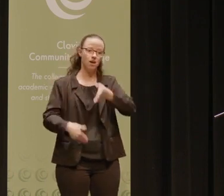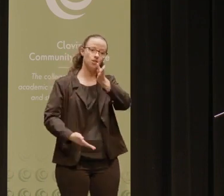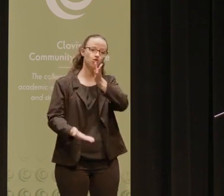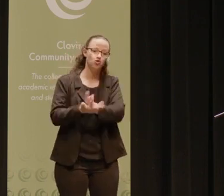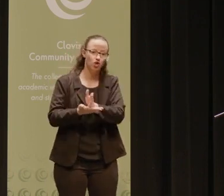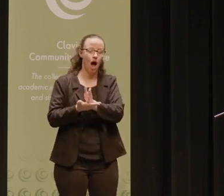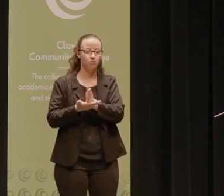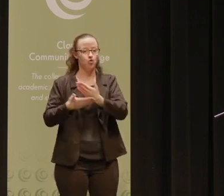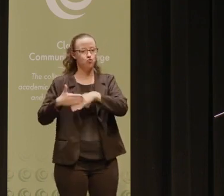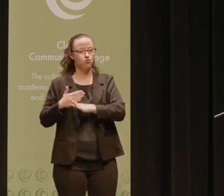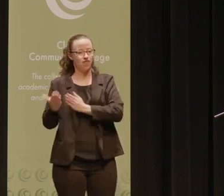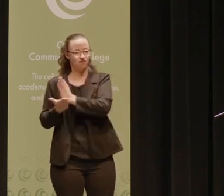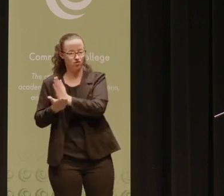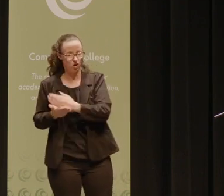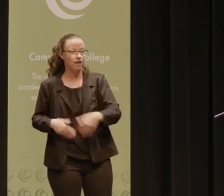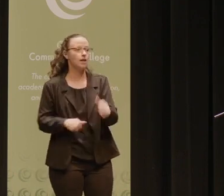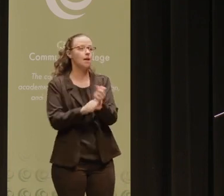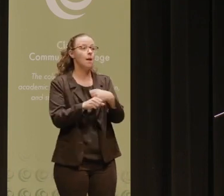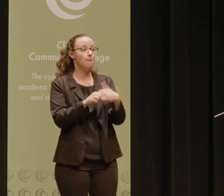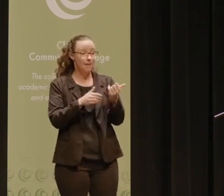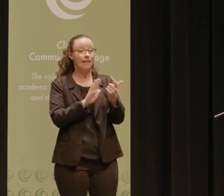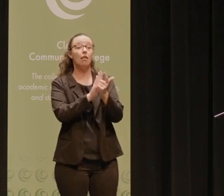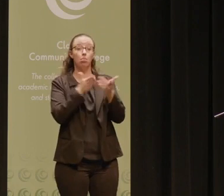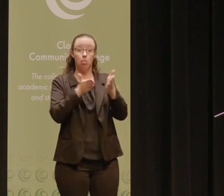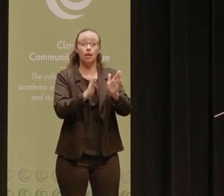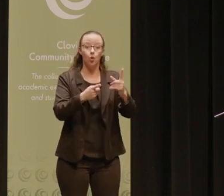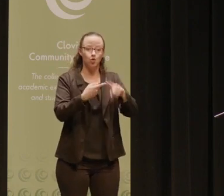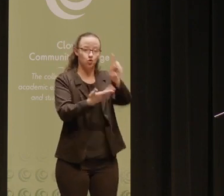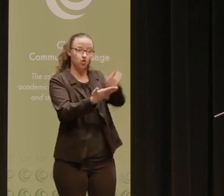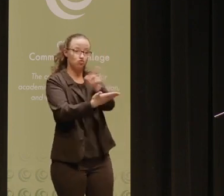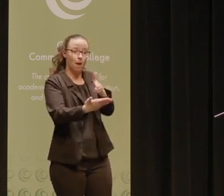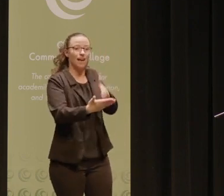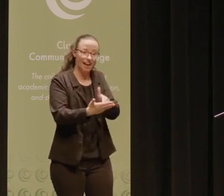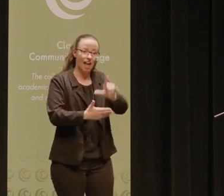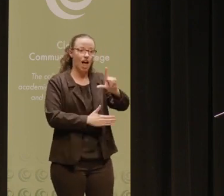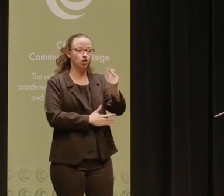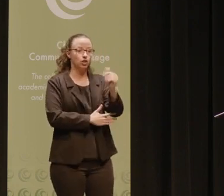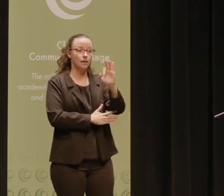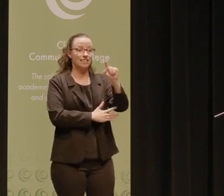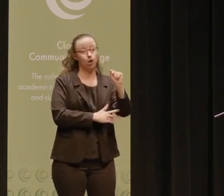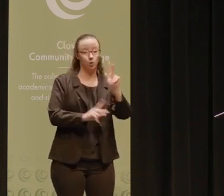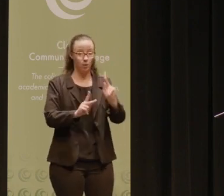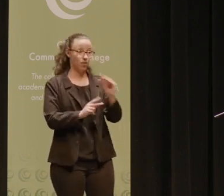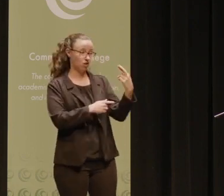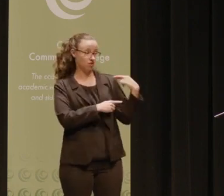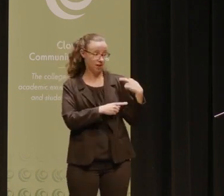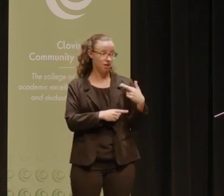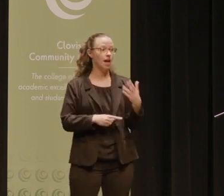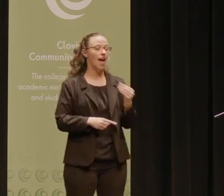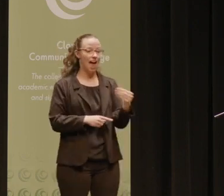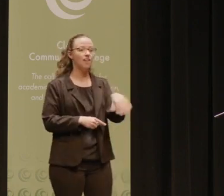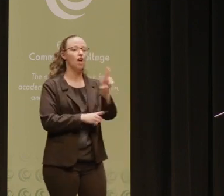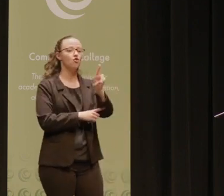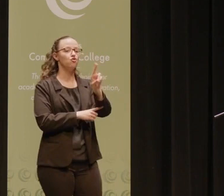have made it legal to discriminate against the LGBTQ population on the basis of religion and have rendered race conscious admissions